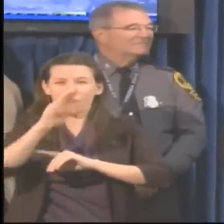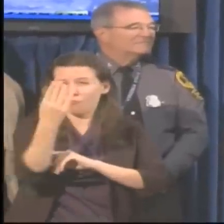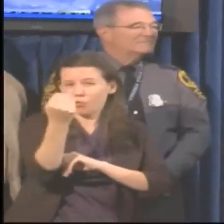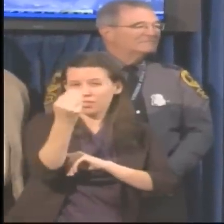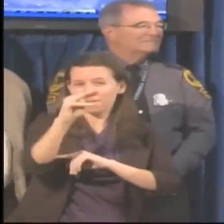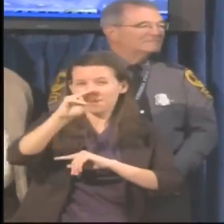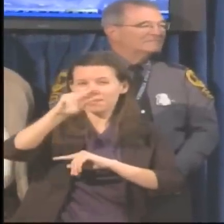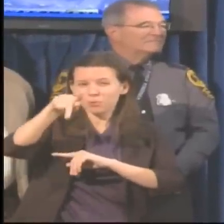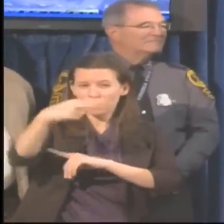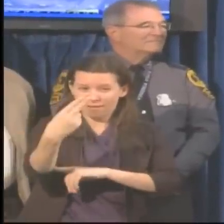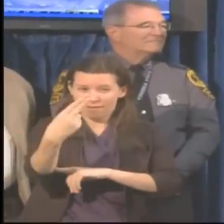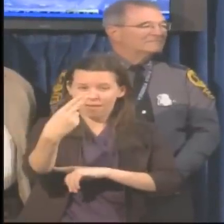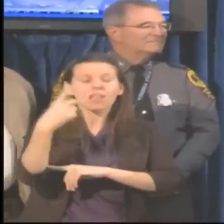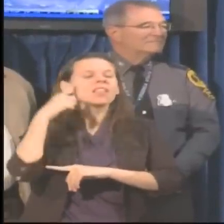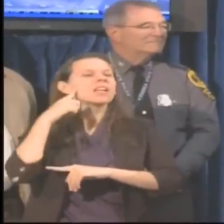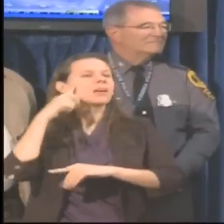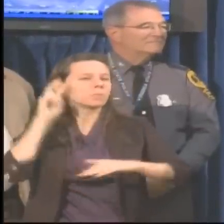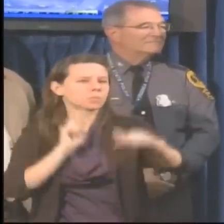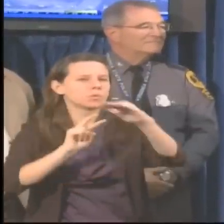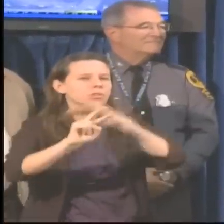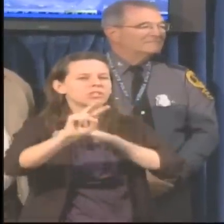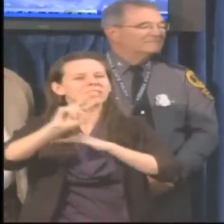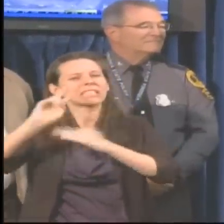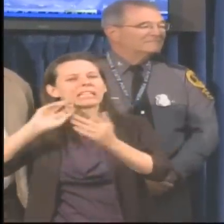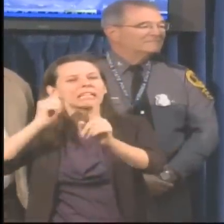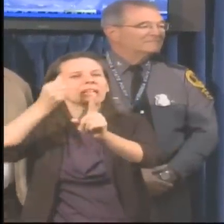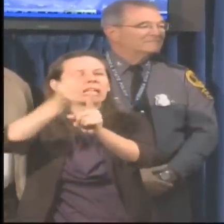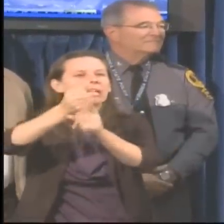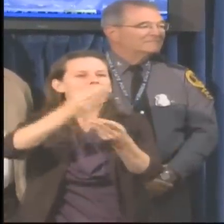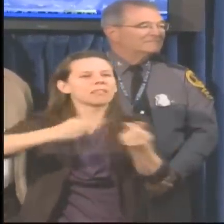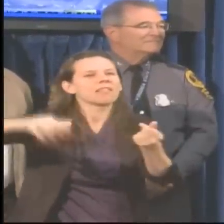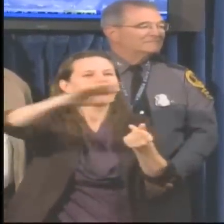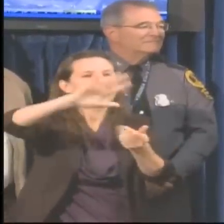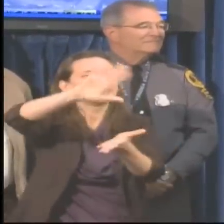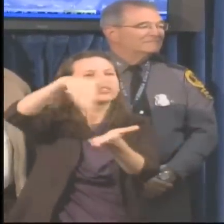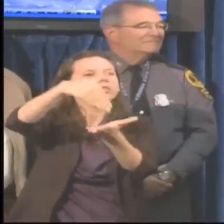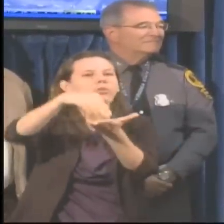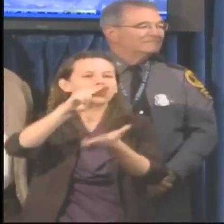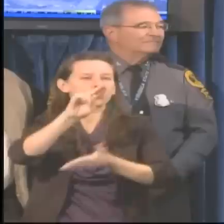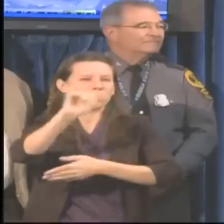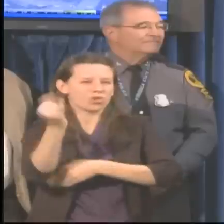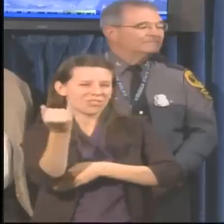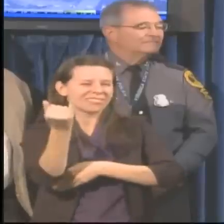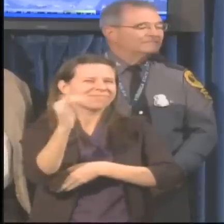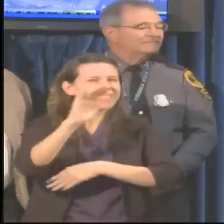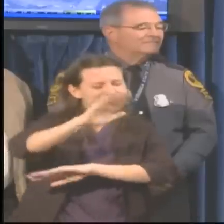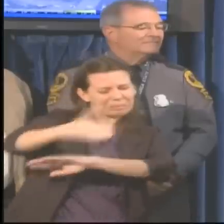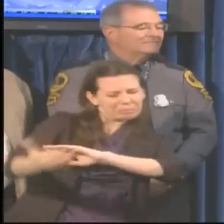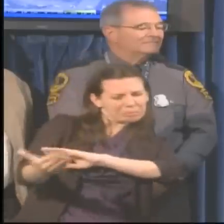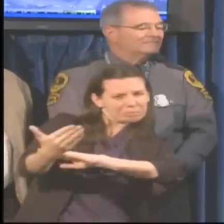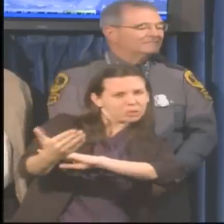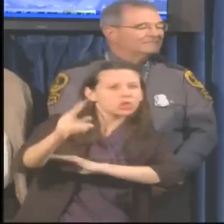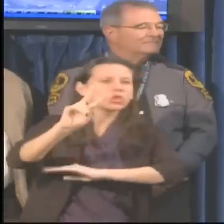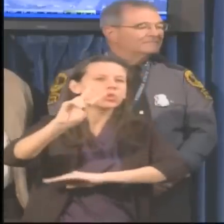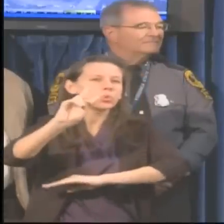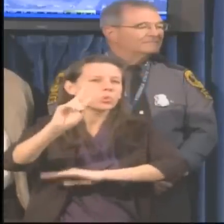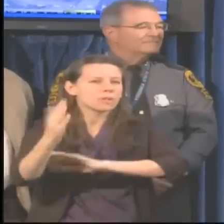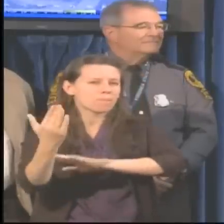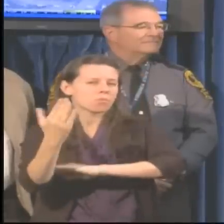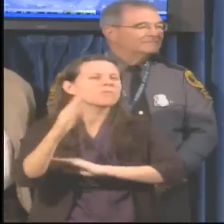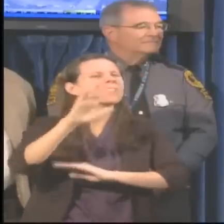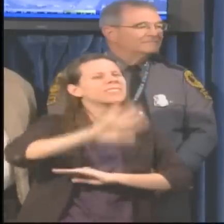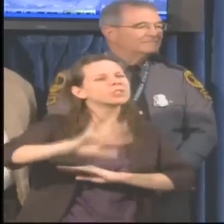projected landfall in central New Jersey sometime around 2 a.m. or so on Tuesday